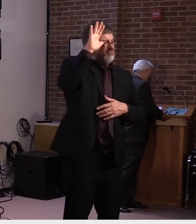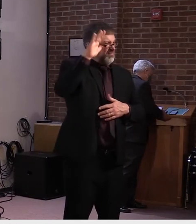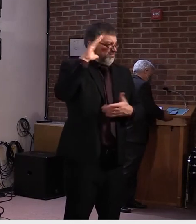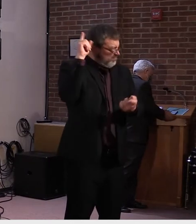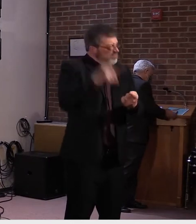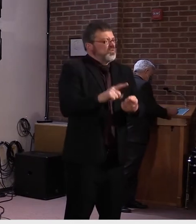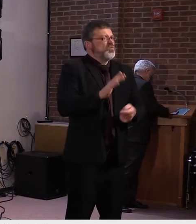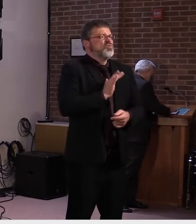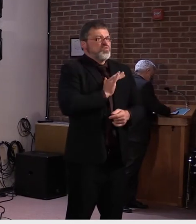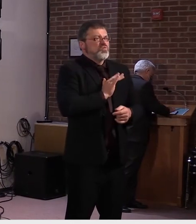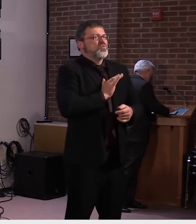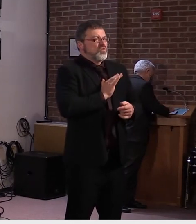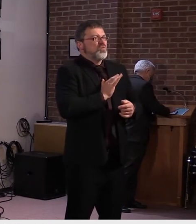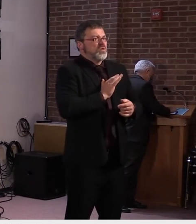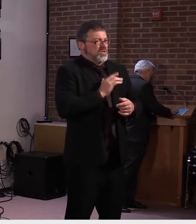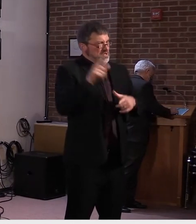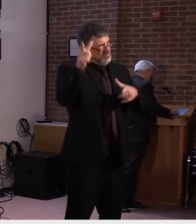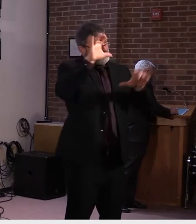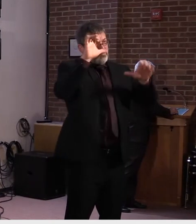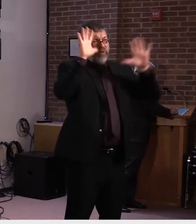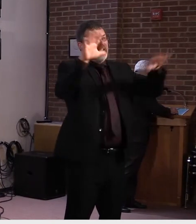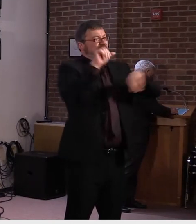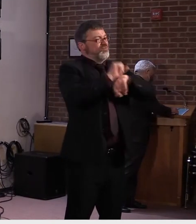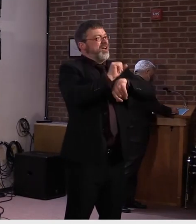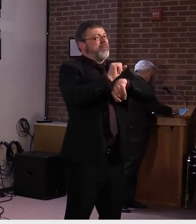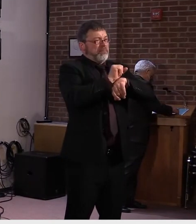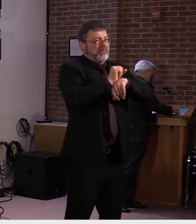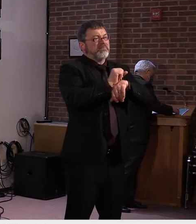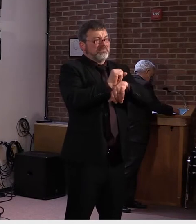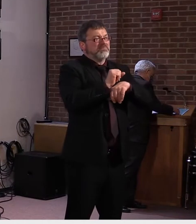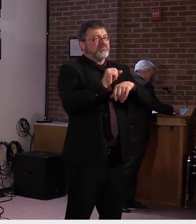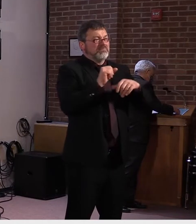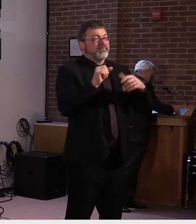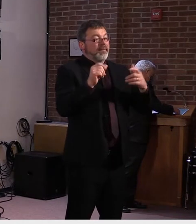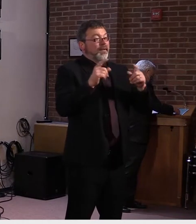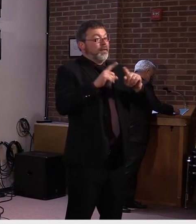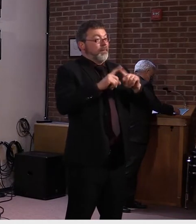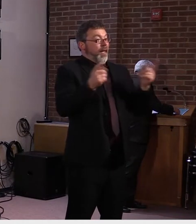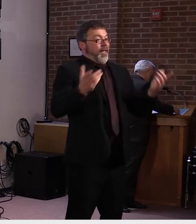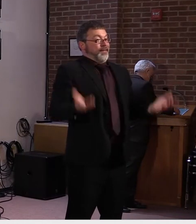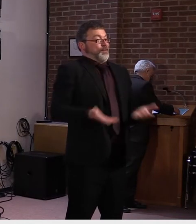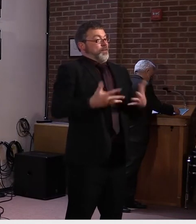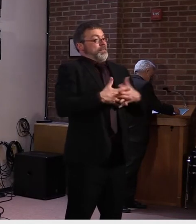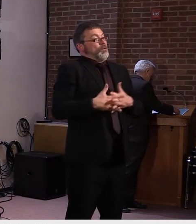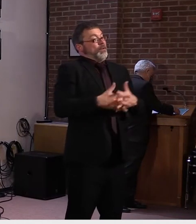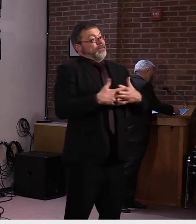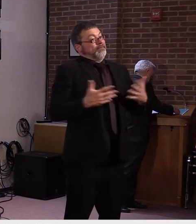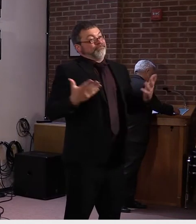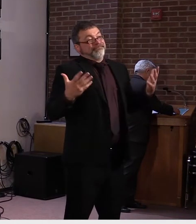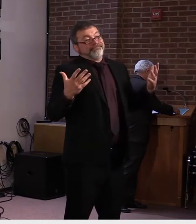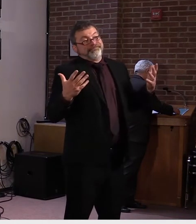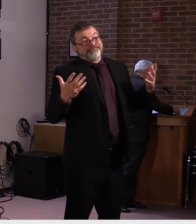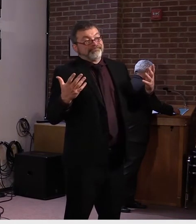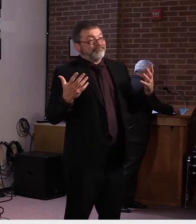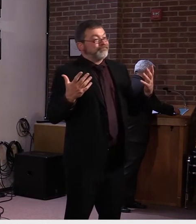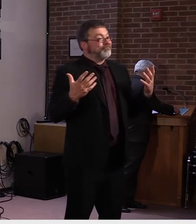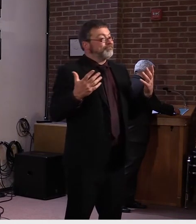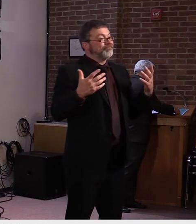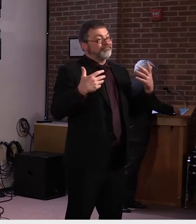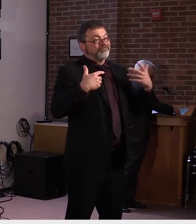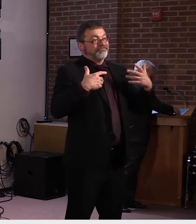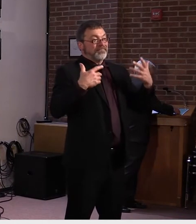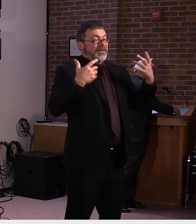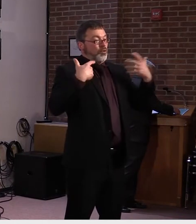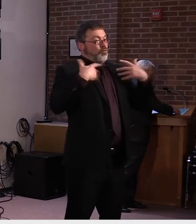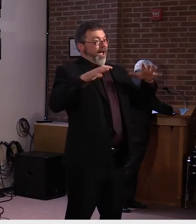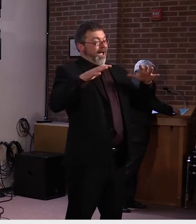Vermont, but maybe for other regions of the, of the country coming in and reinfecting their, their country. So, we'll